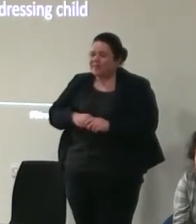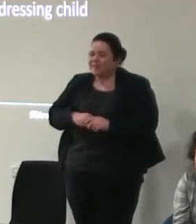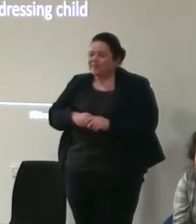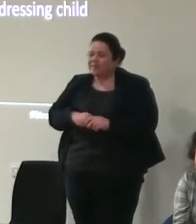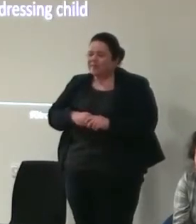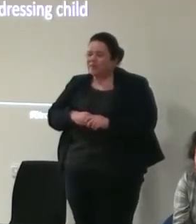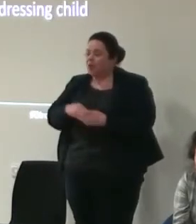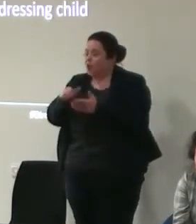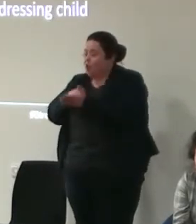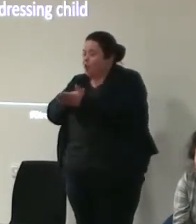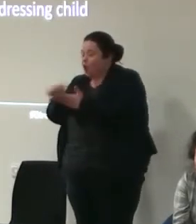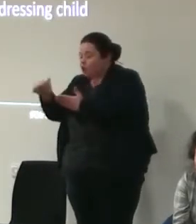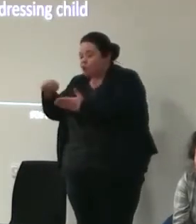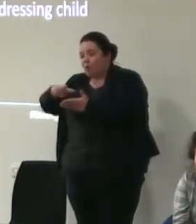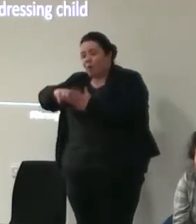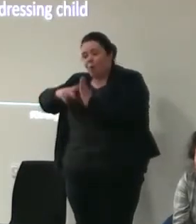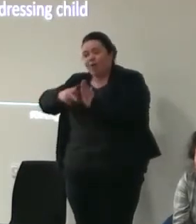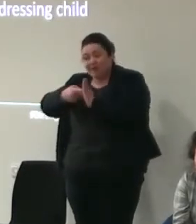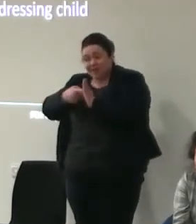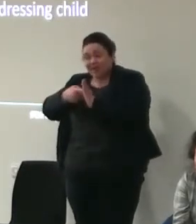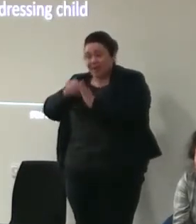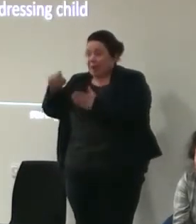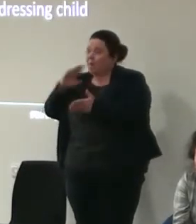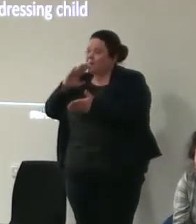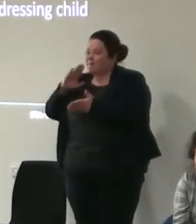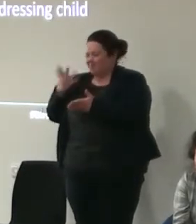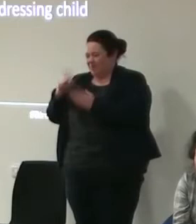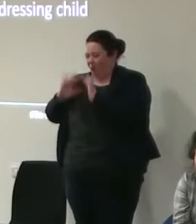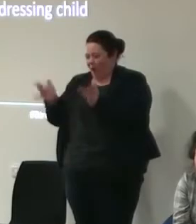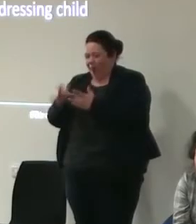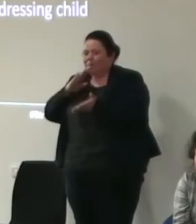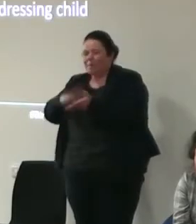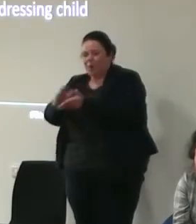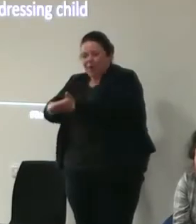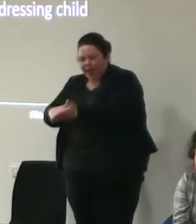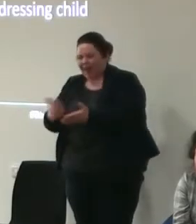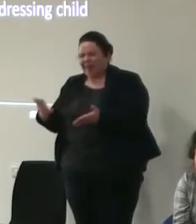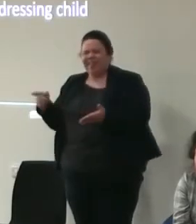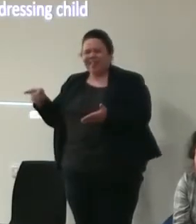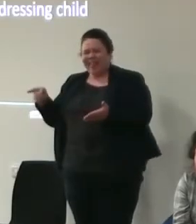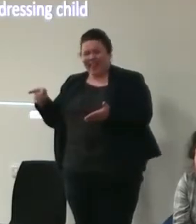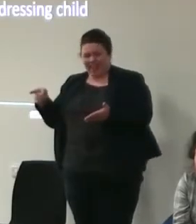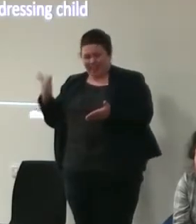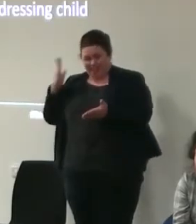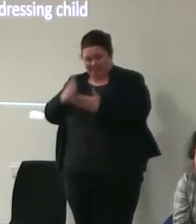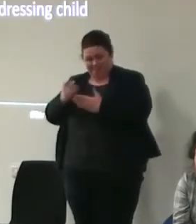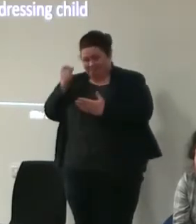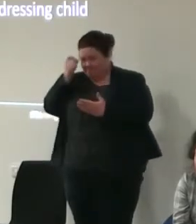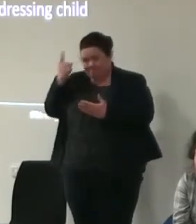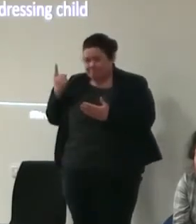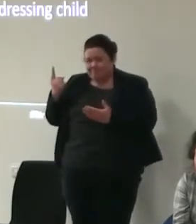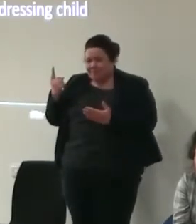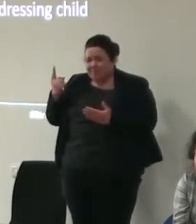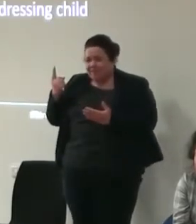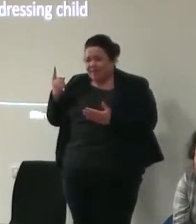uh cultural organizations do their bookings online they don't actually have any idea of who it is that's